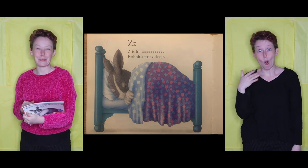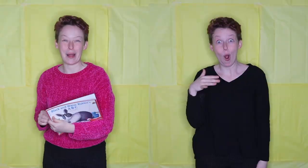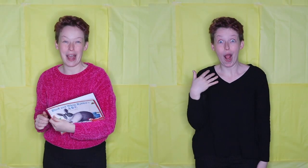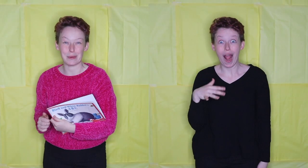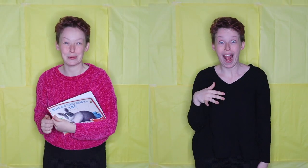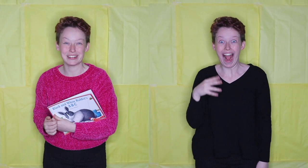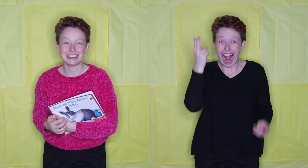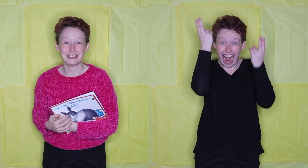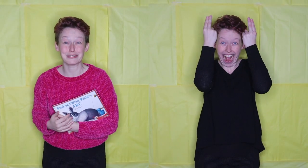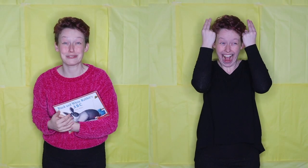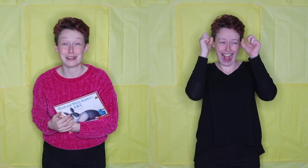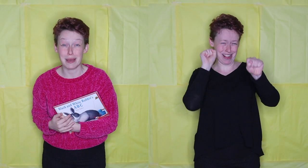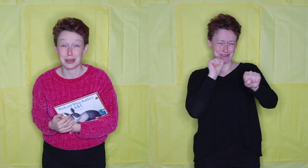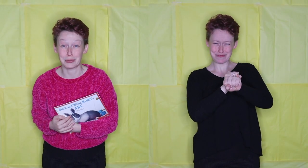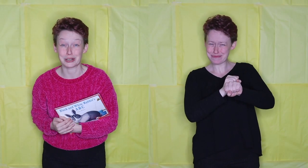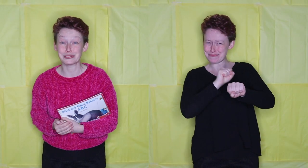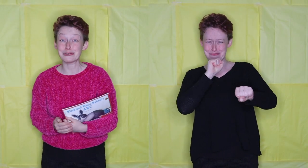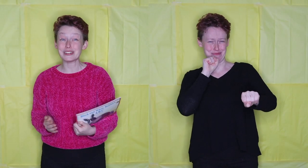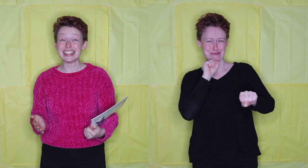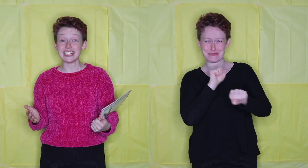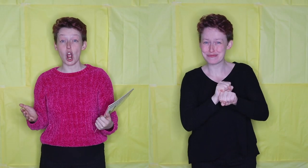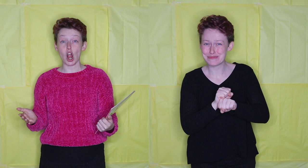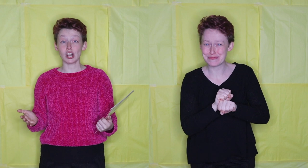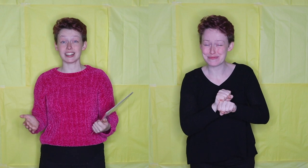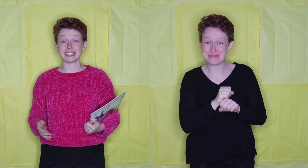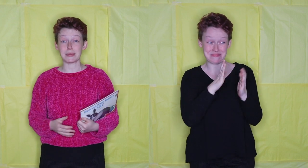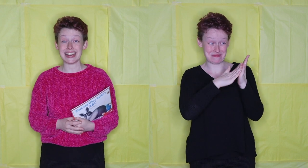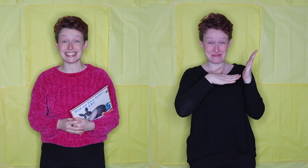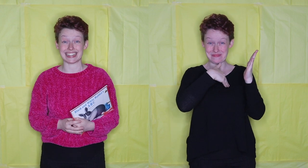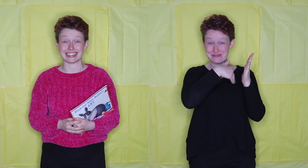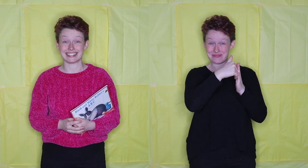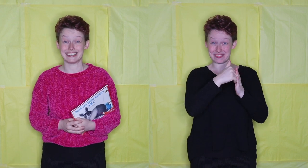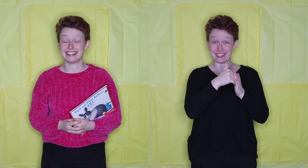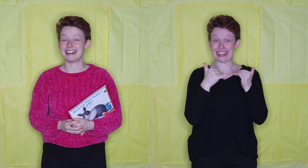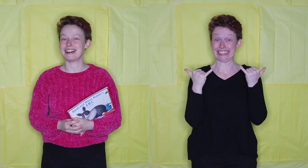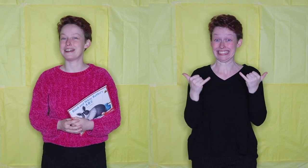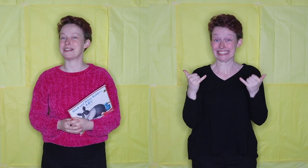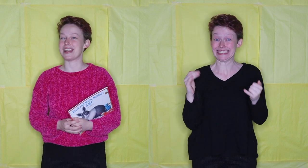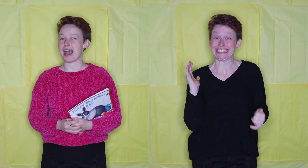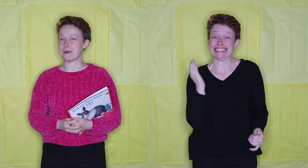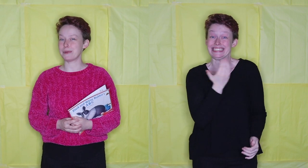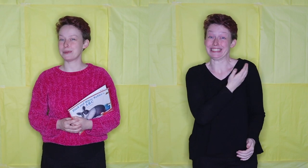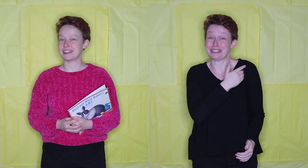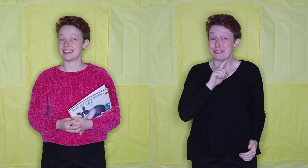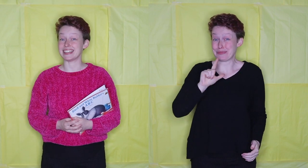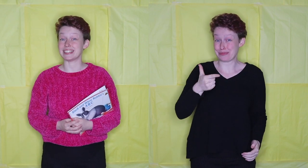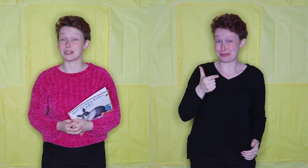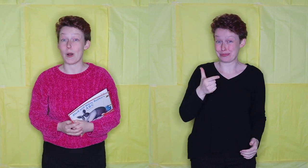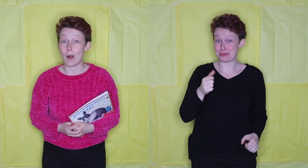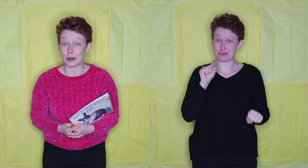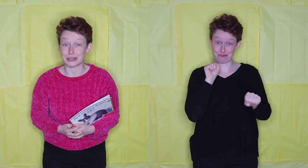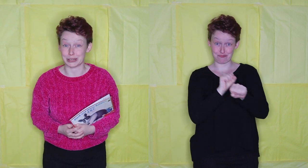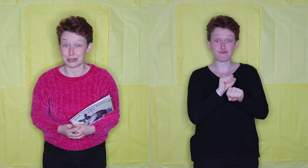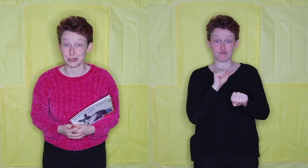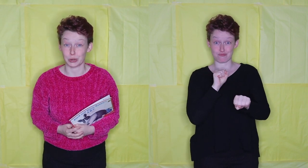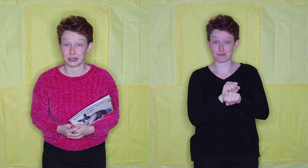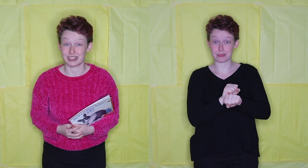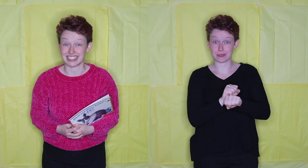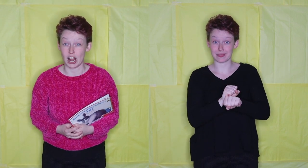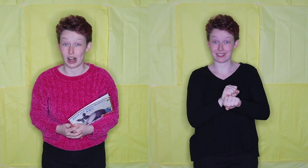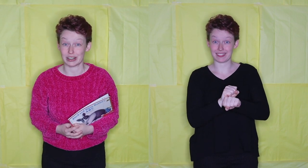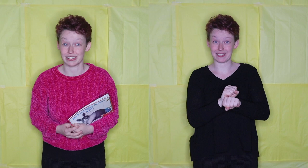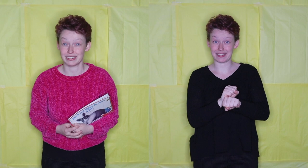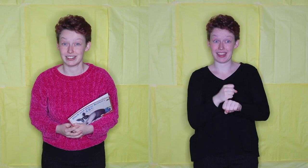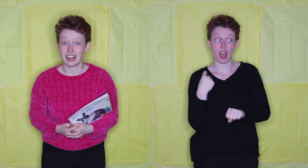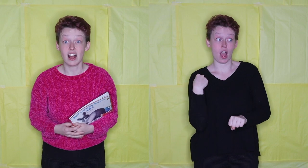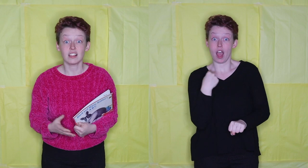Wow, Rabbit worked really hard on his painting. Now, it's our turn to work